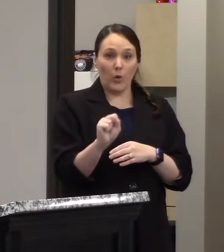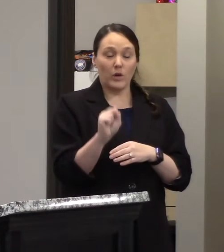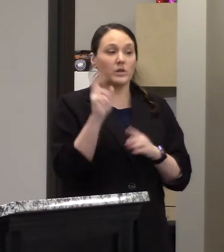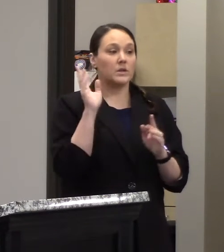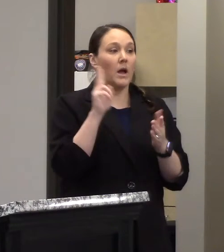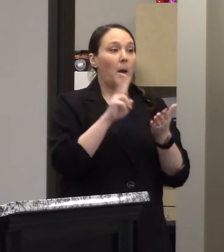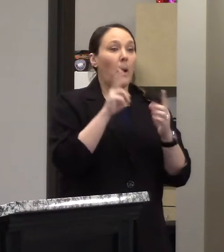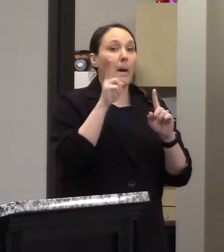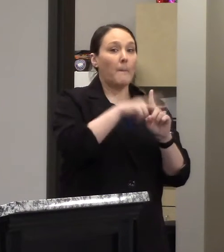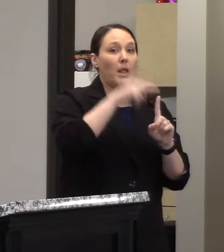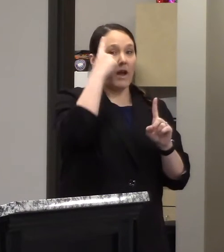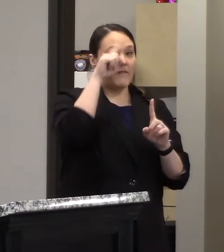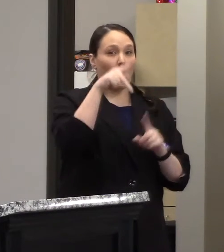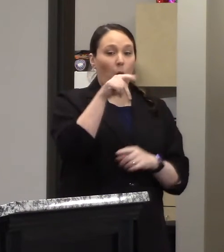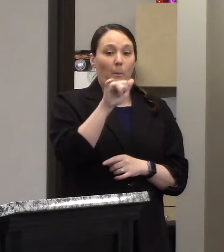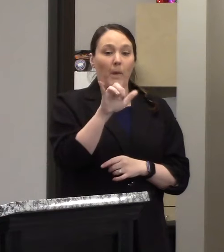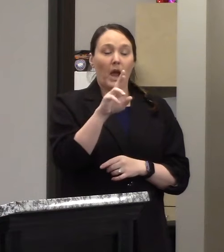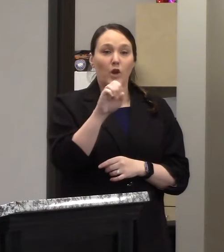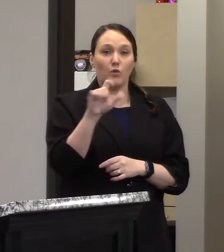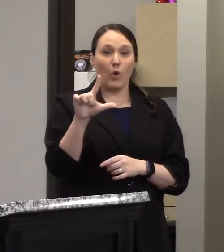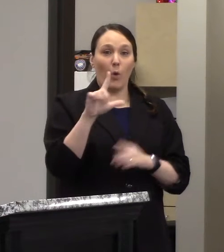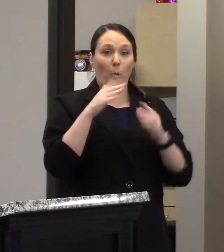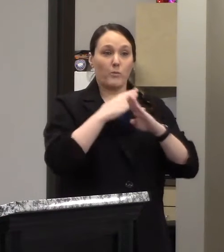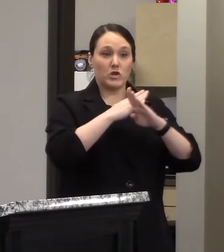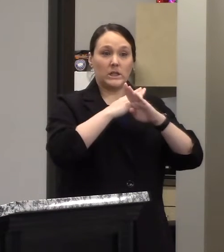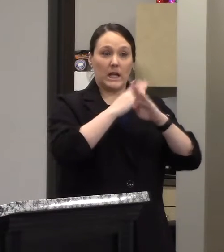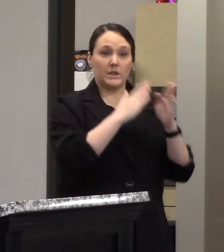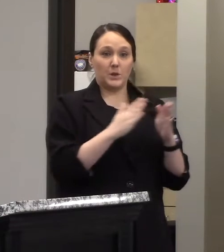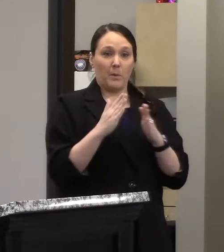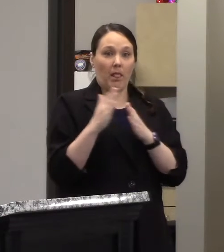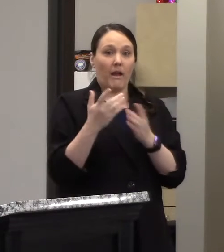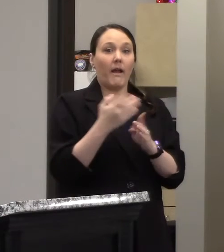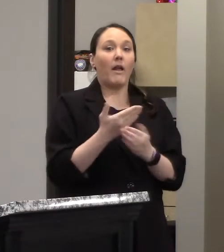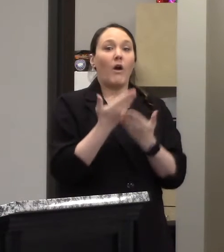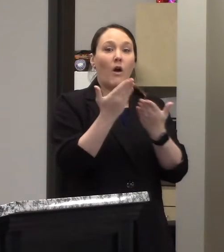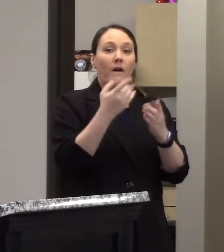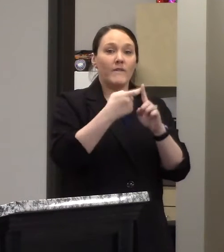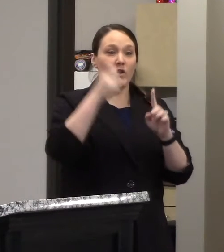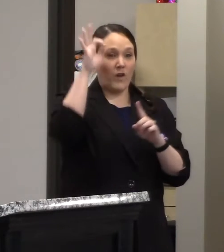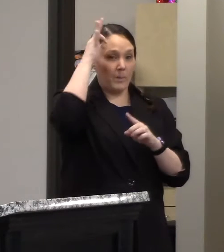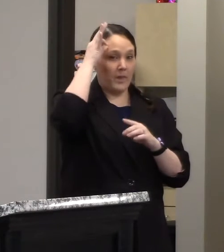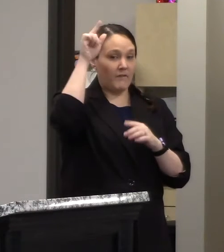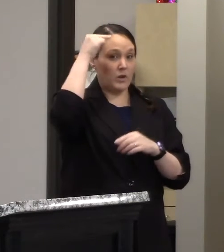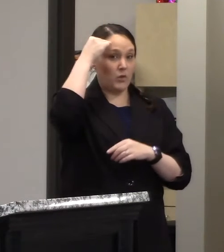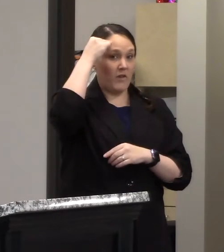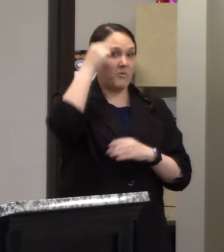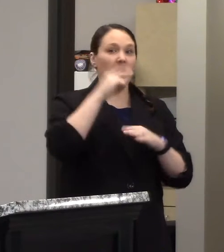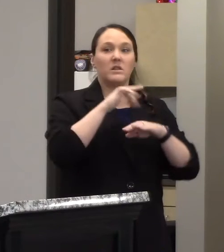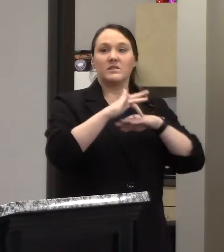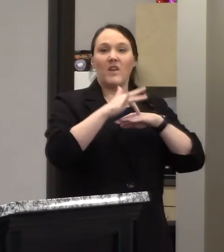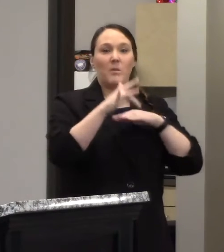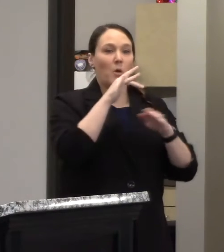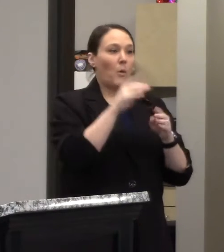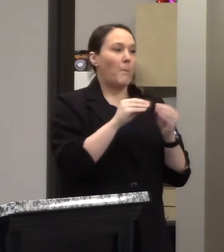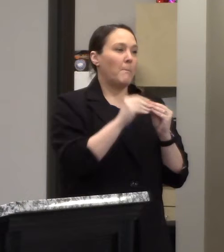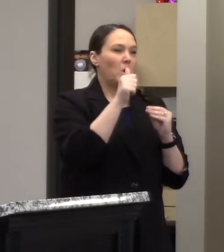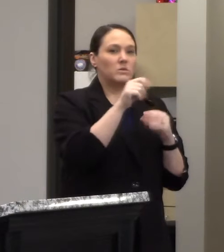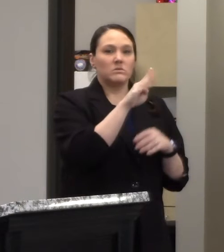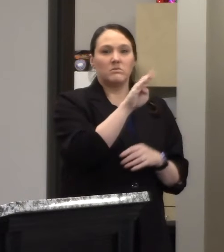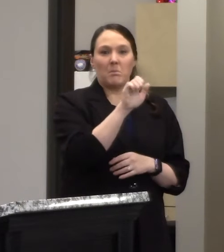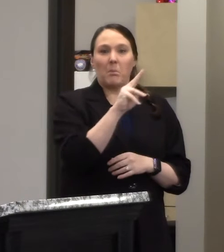action plan that's offered by the federal government this information is readily available at most banks loan institutions